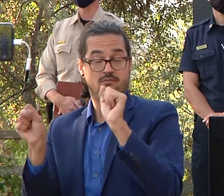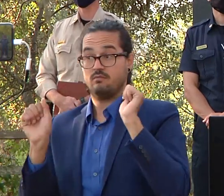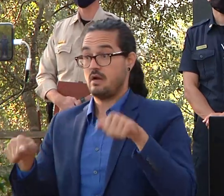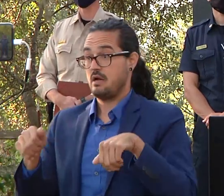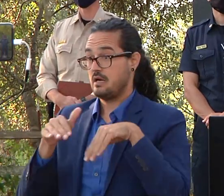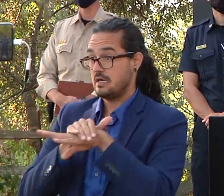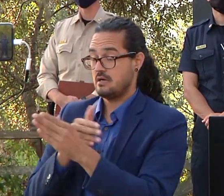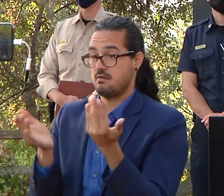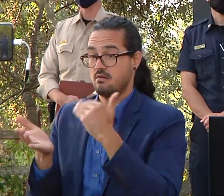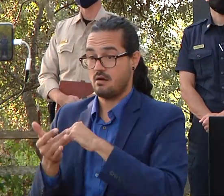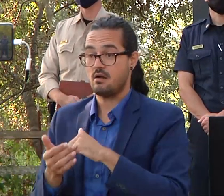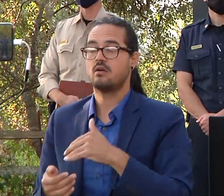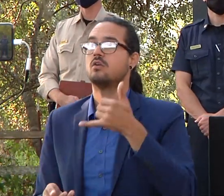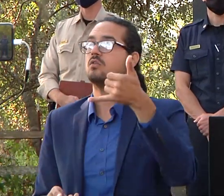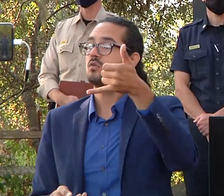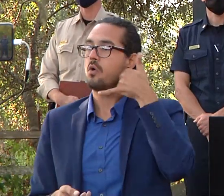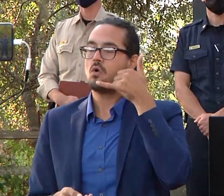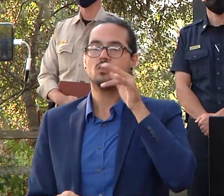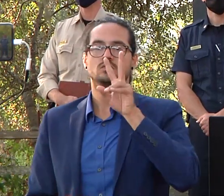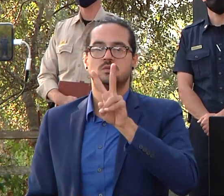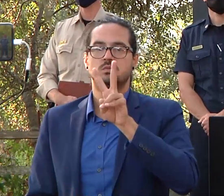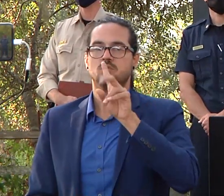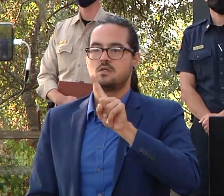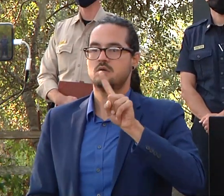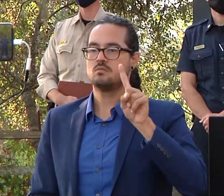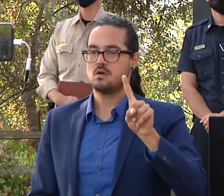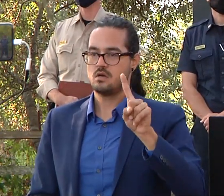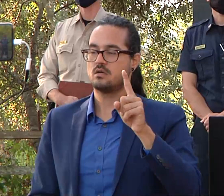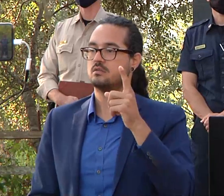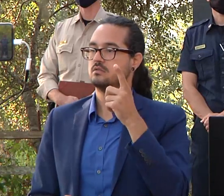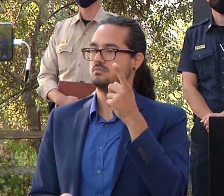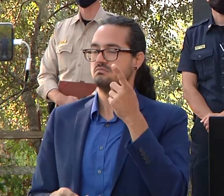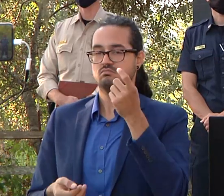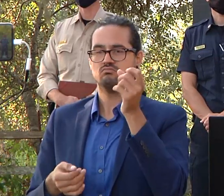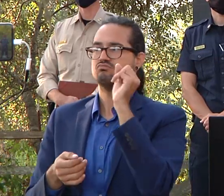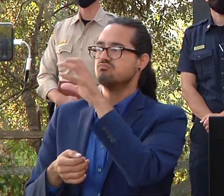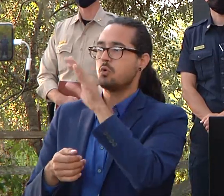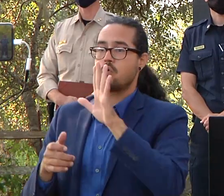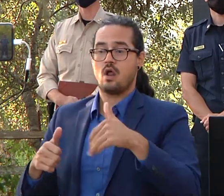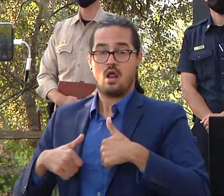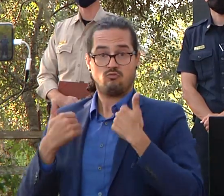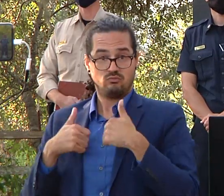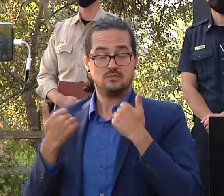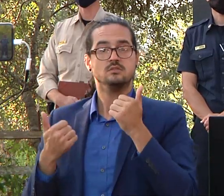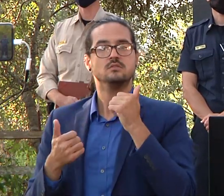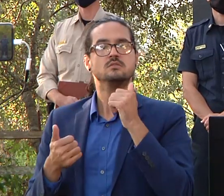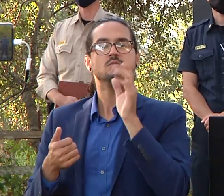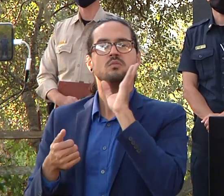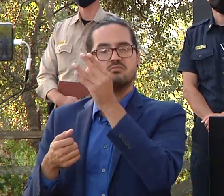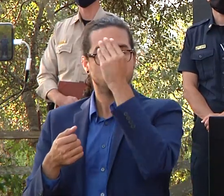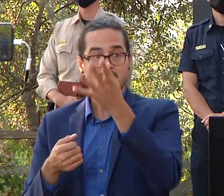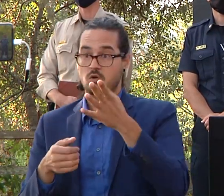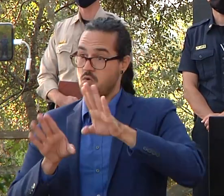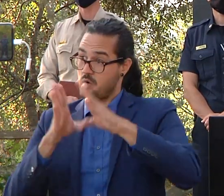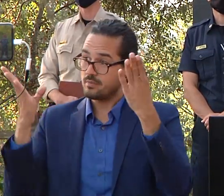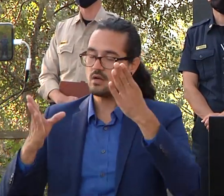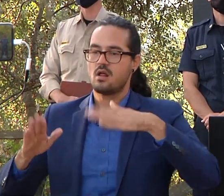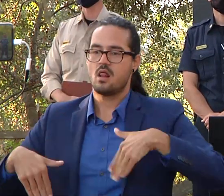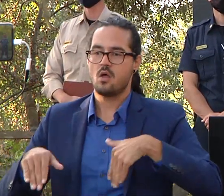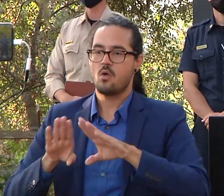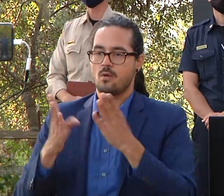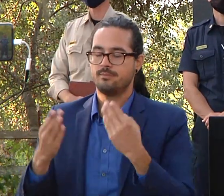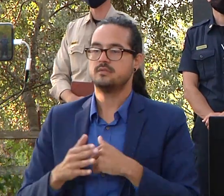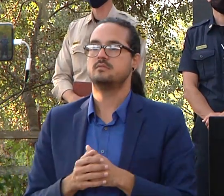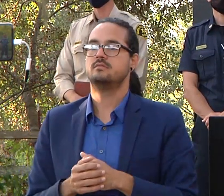211 to learn if your address is included in this list evacuees temporarily housing hotels prior to checking out